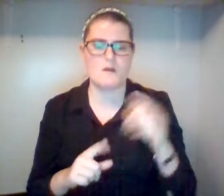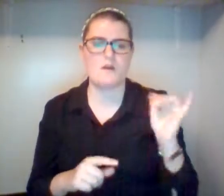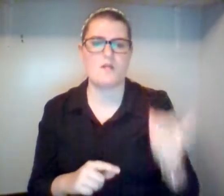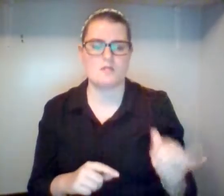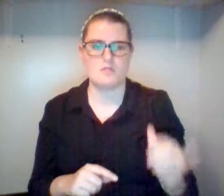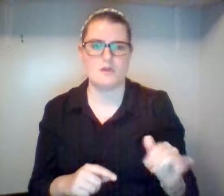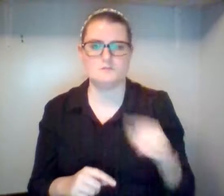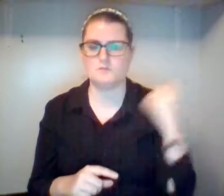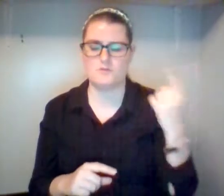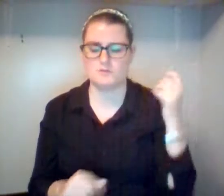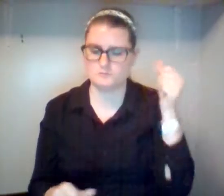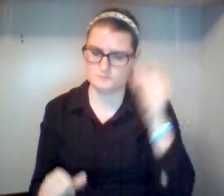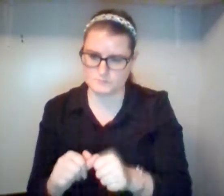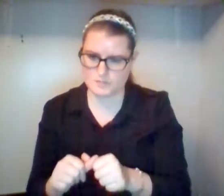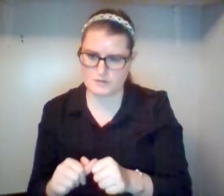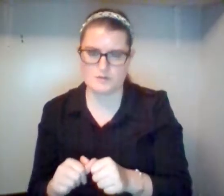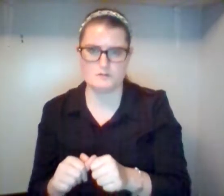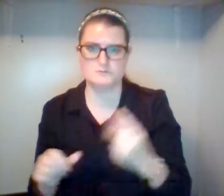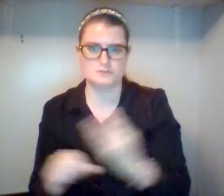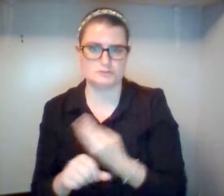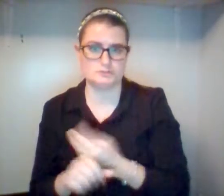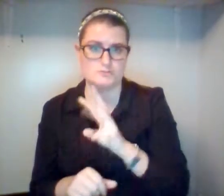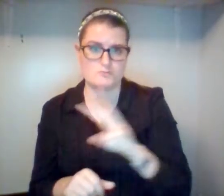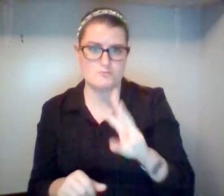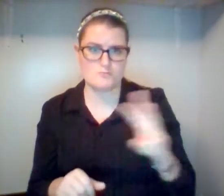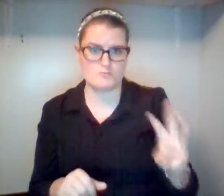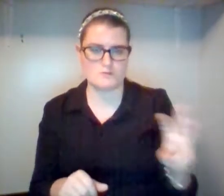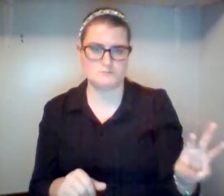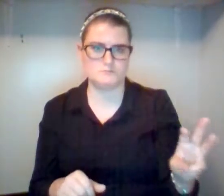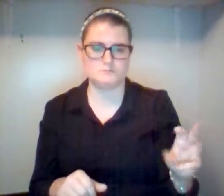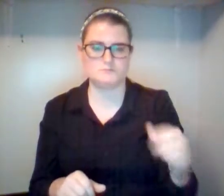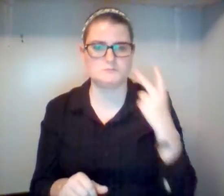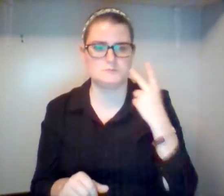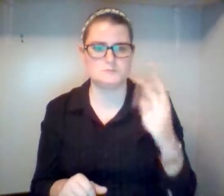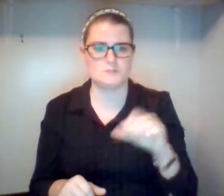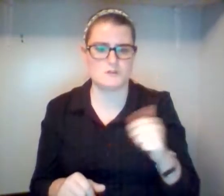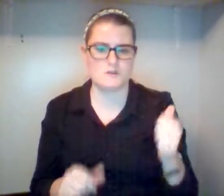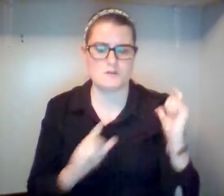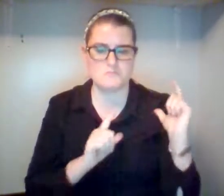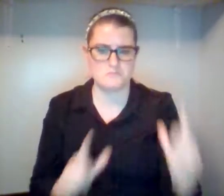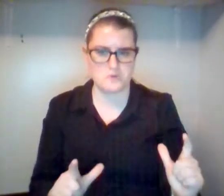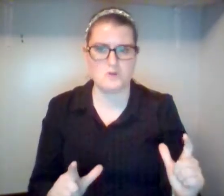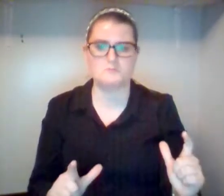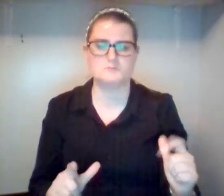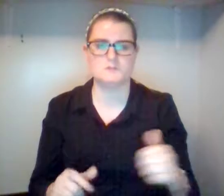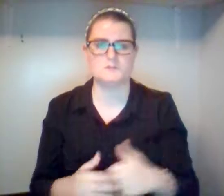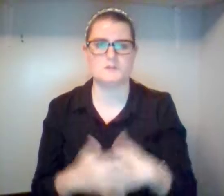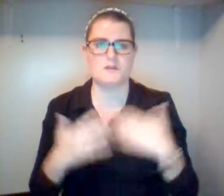AskPastorJohn. Have a wonderful, restful, and worship-filled weekend. See you on Monday.